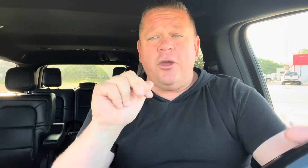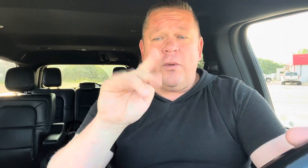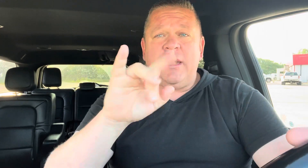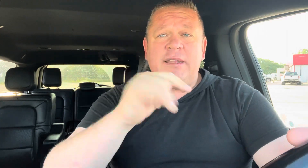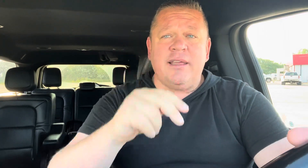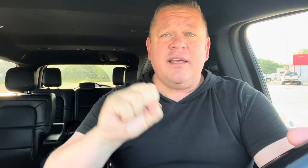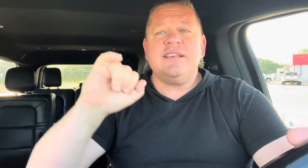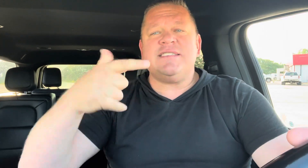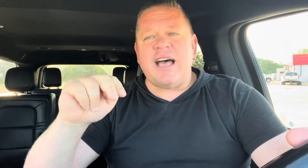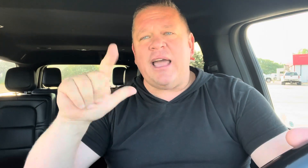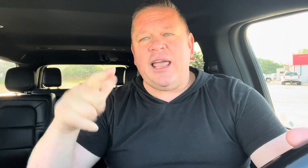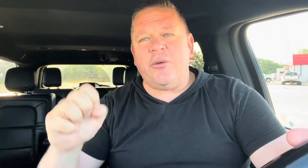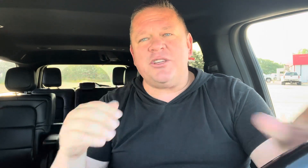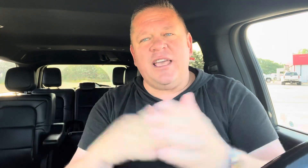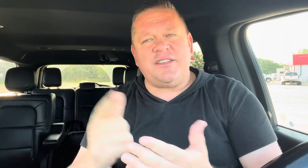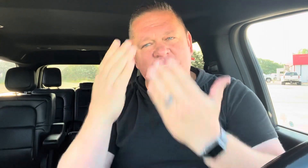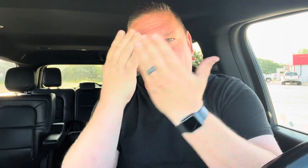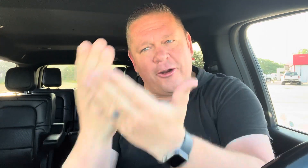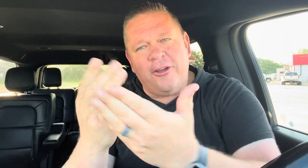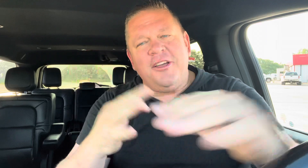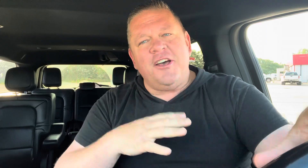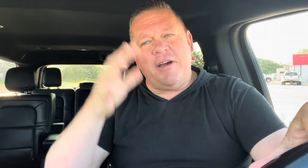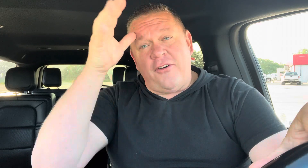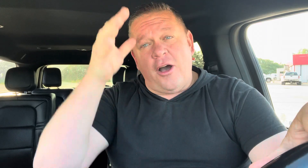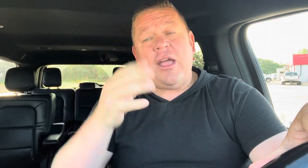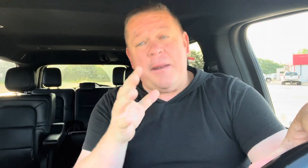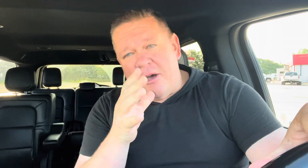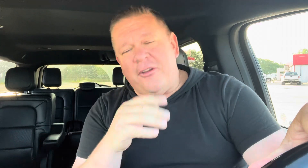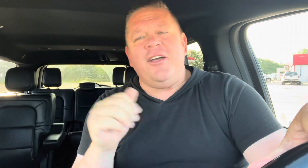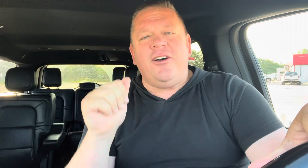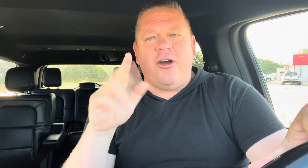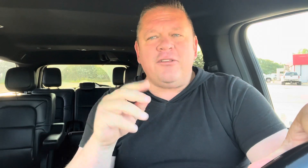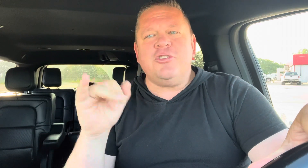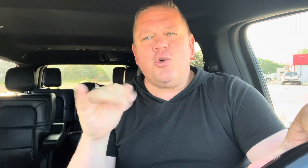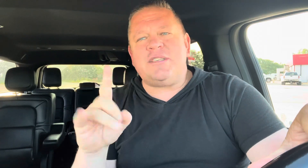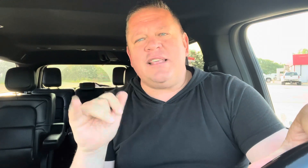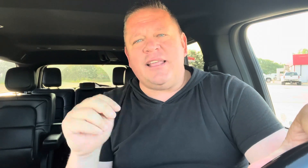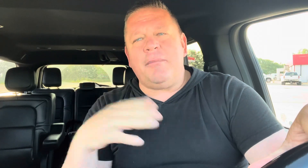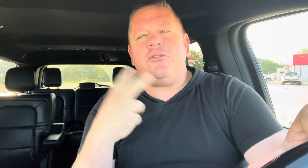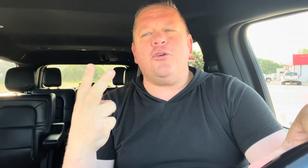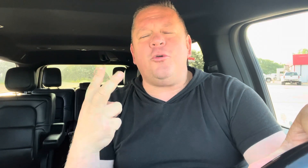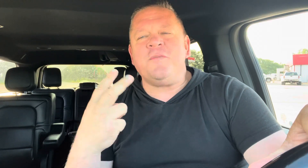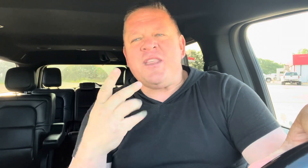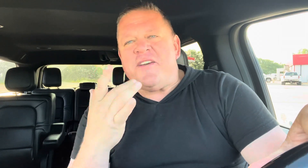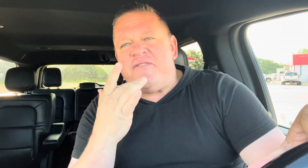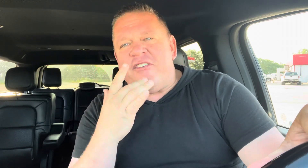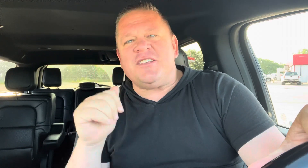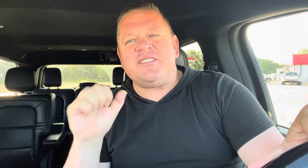Randy Dingan, sign language. Again, this is in honor of my father and mother, Art and Joyce Dingan, my two favorite sign